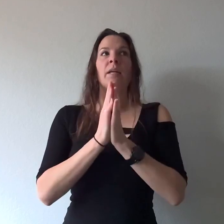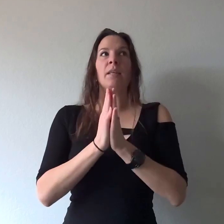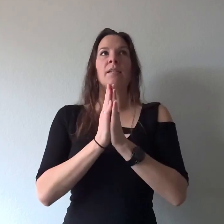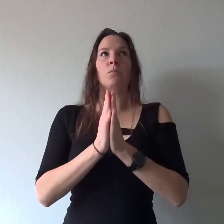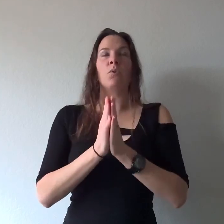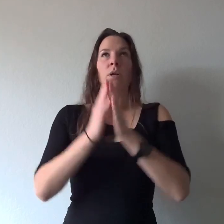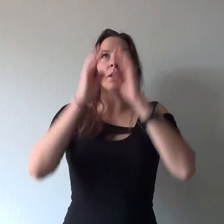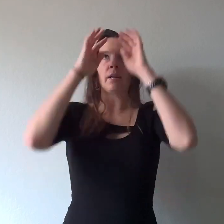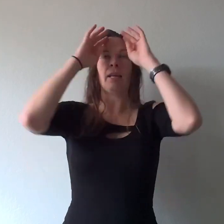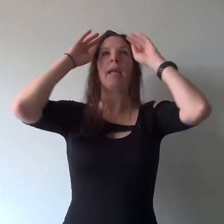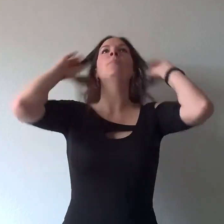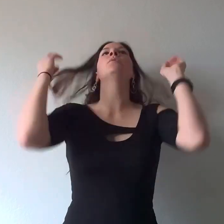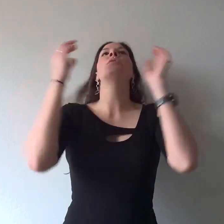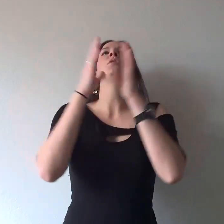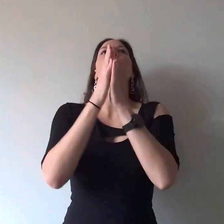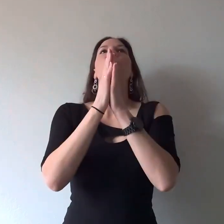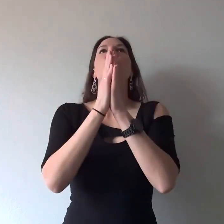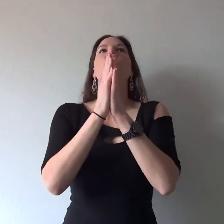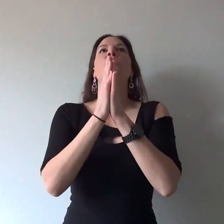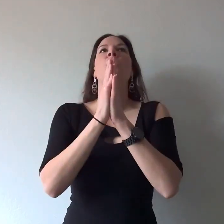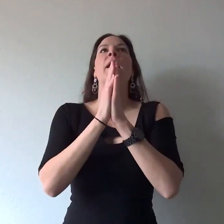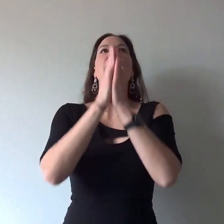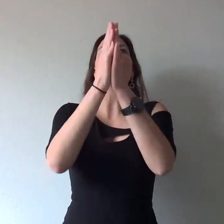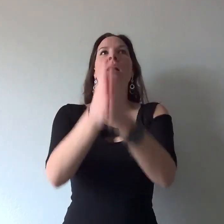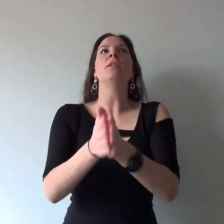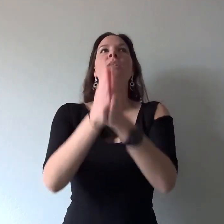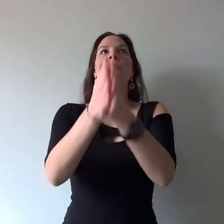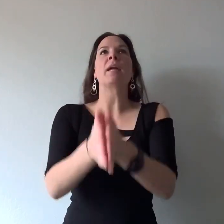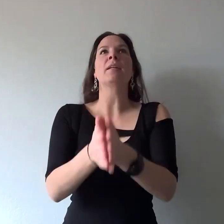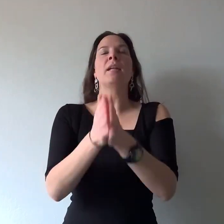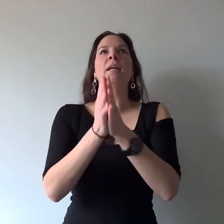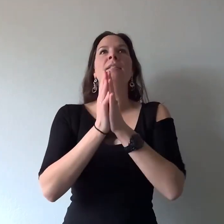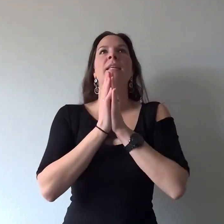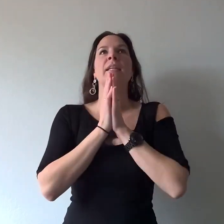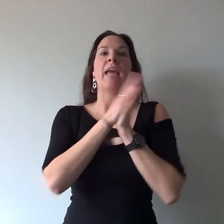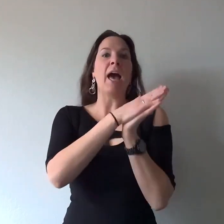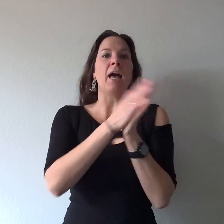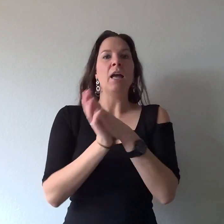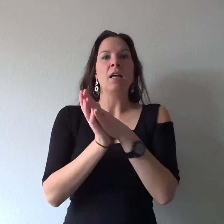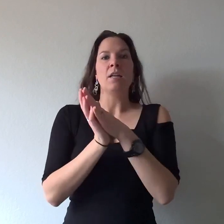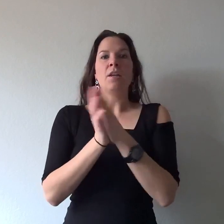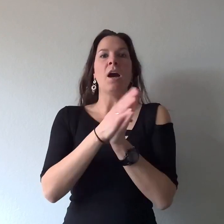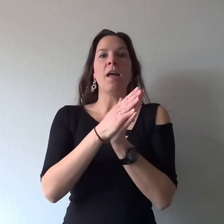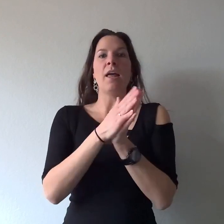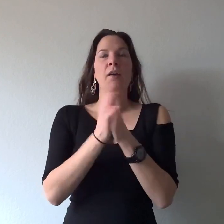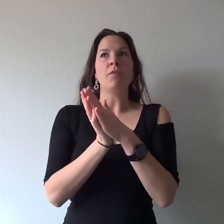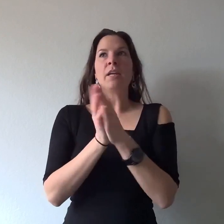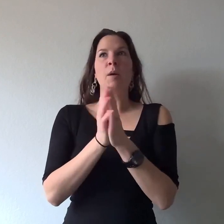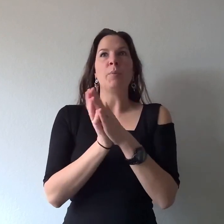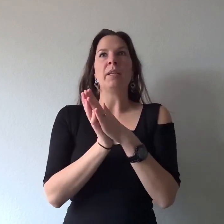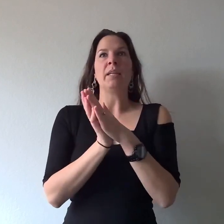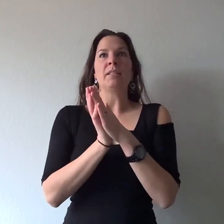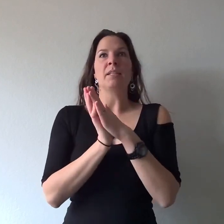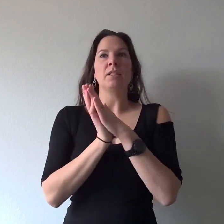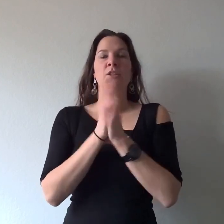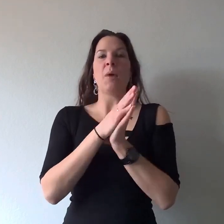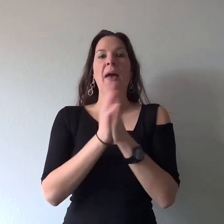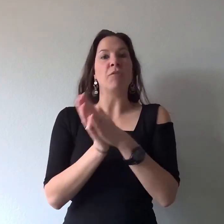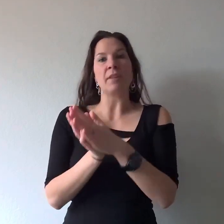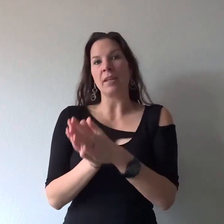this work enables you to acknowledge and recognize that yeah, not every company is going to do everything